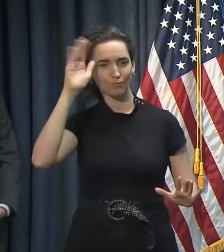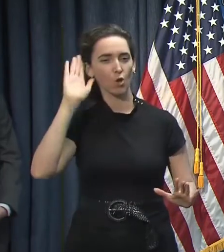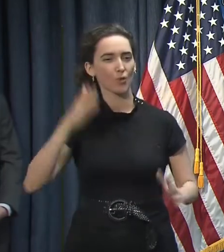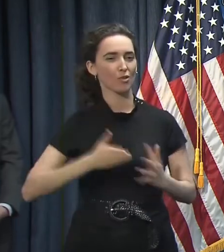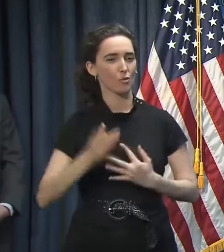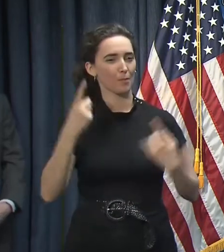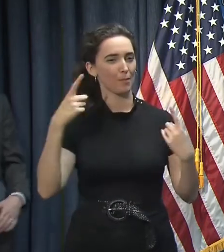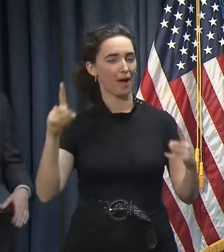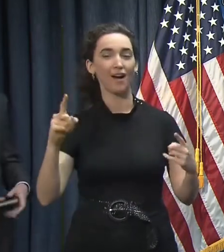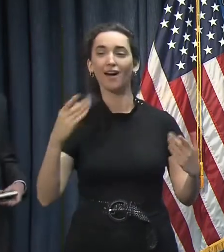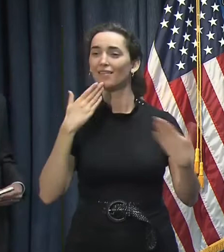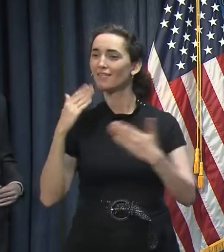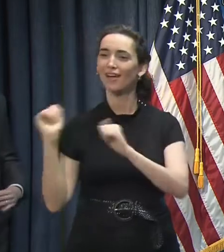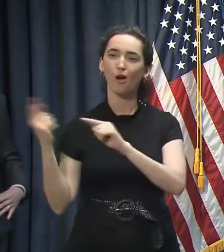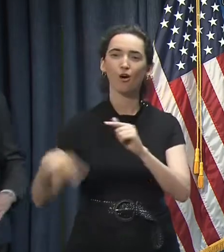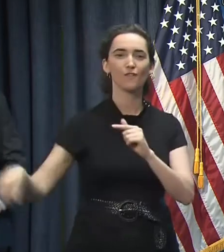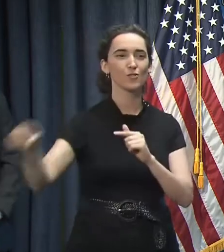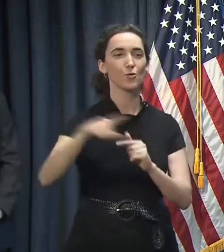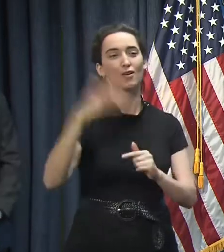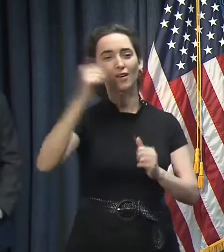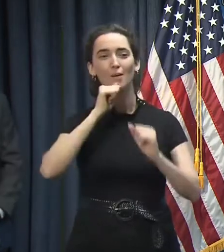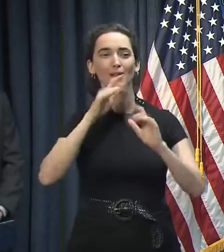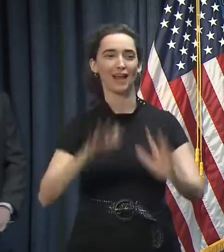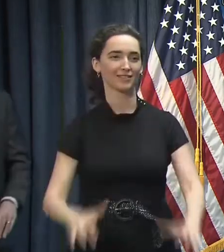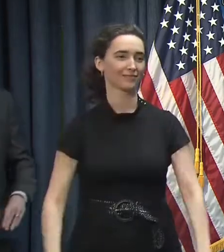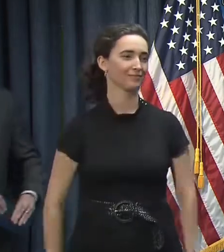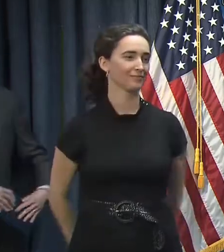this. So thank all of you and God bless.